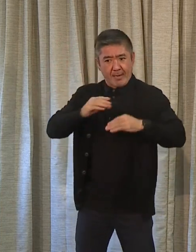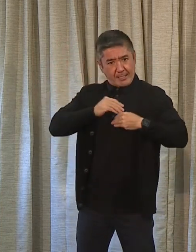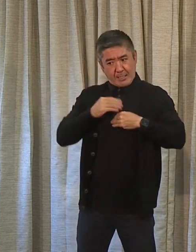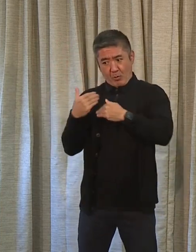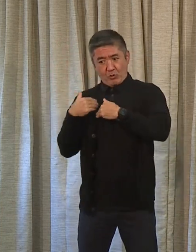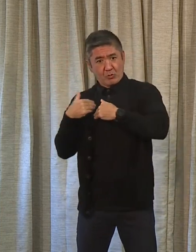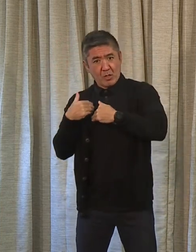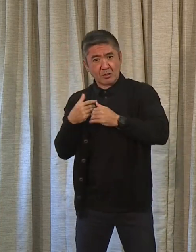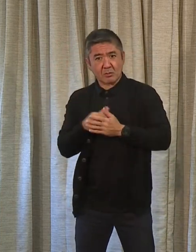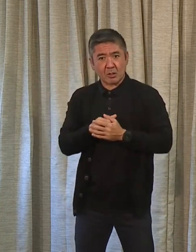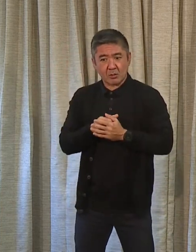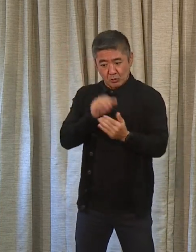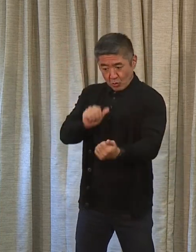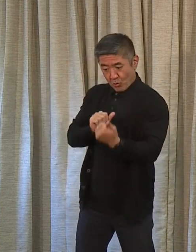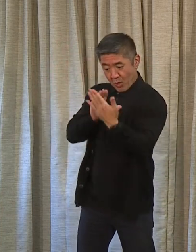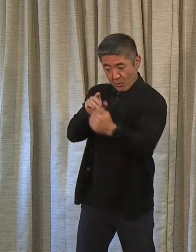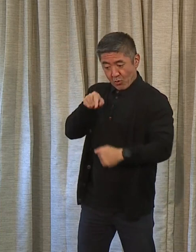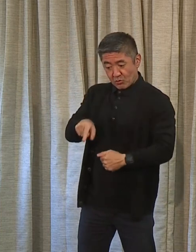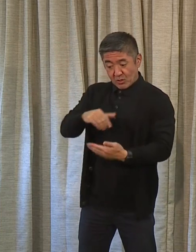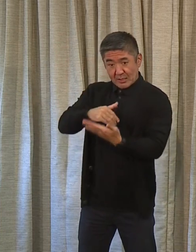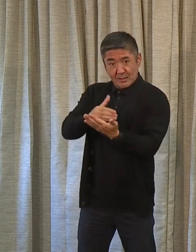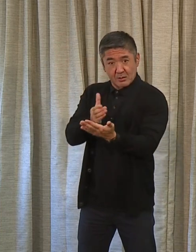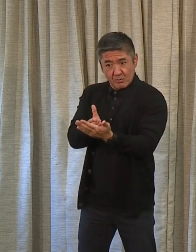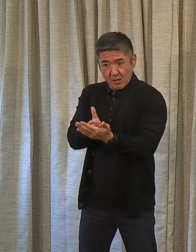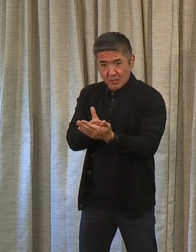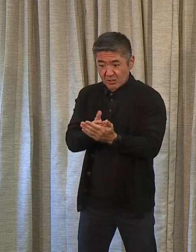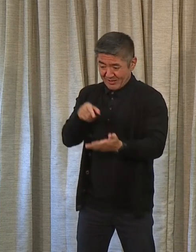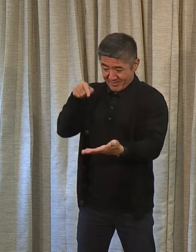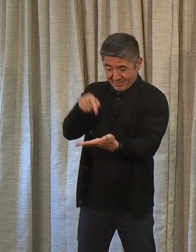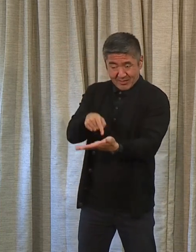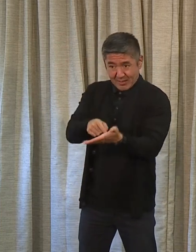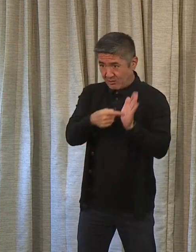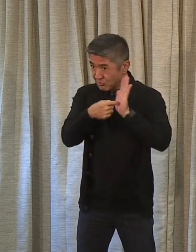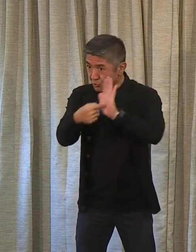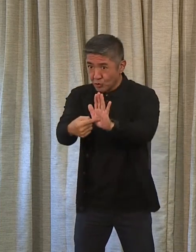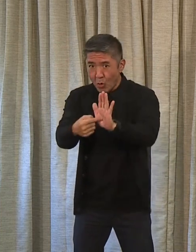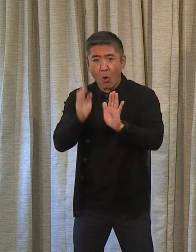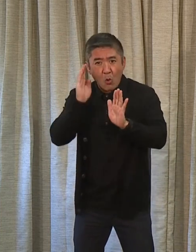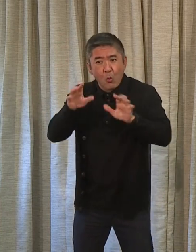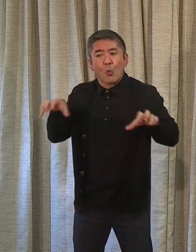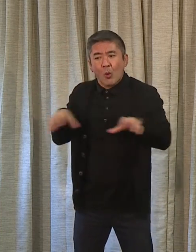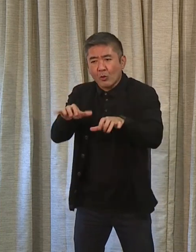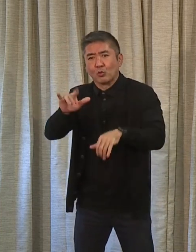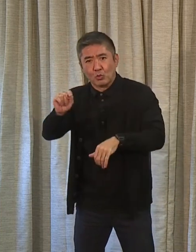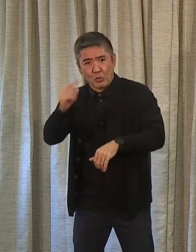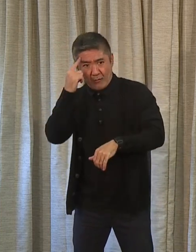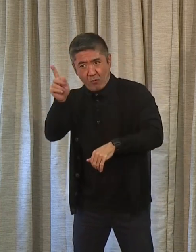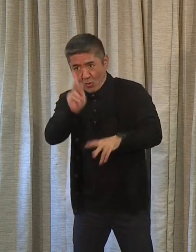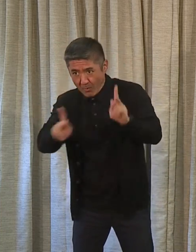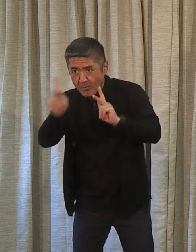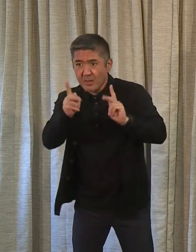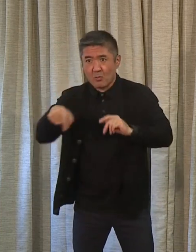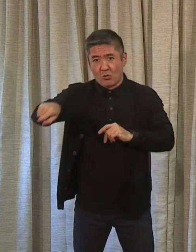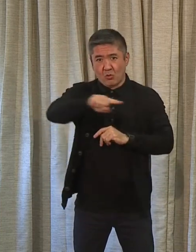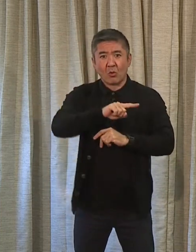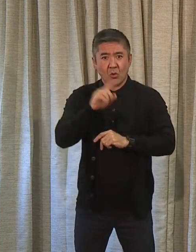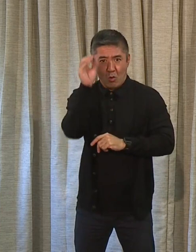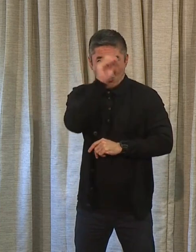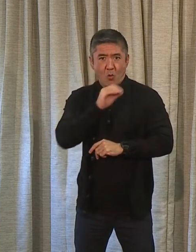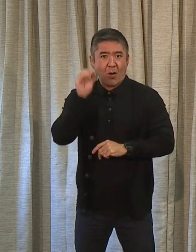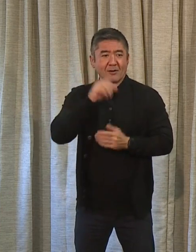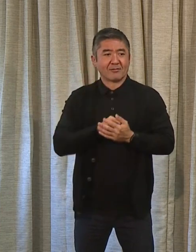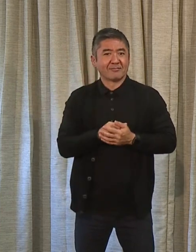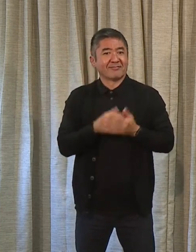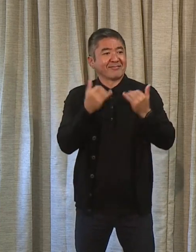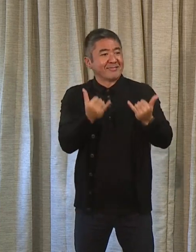this budget, it's not just numbers. It's the story and it's what we're going to do for the citizens of this island, our residents. So that